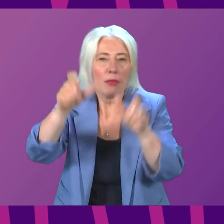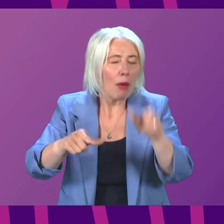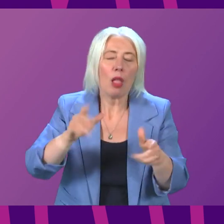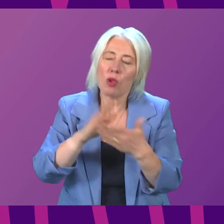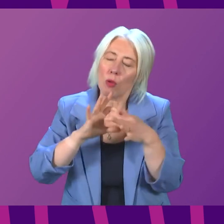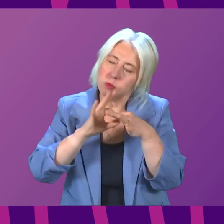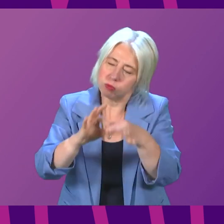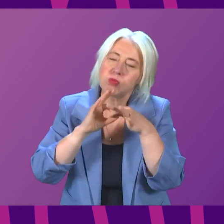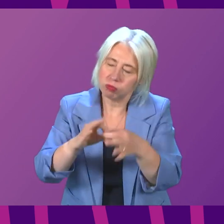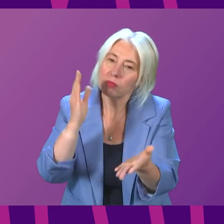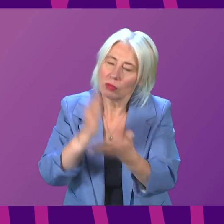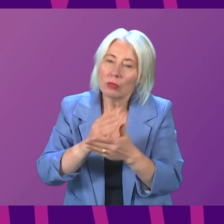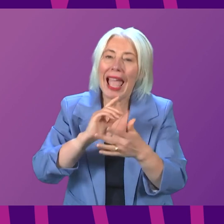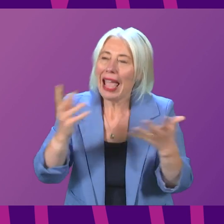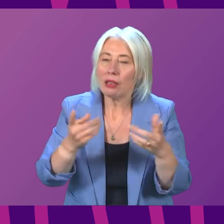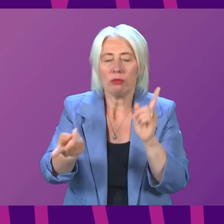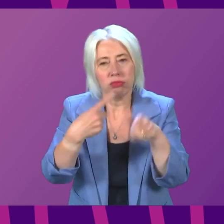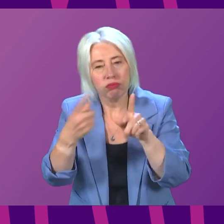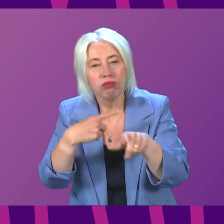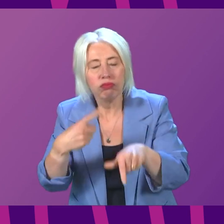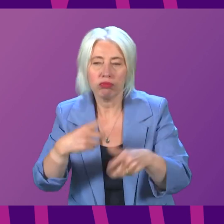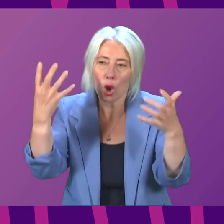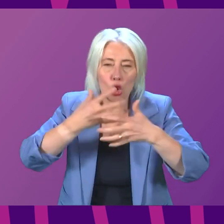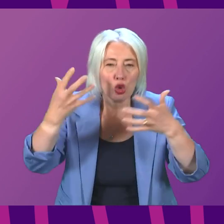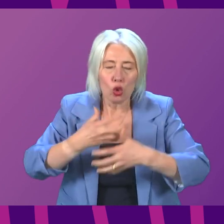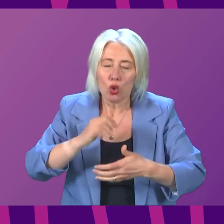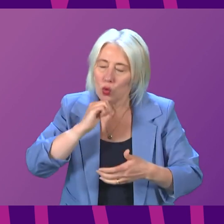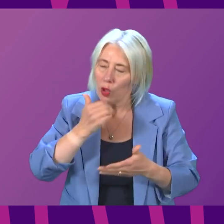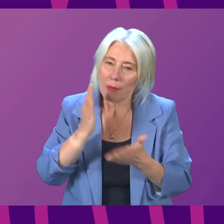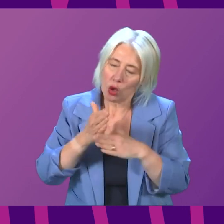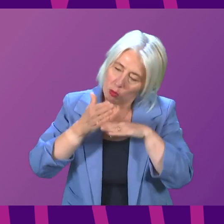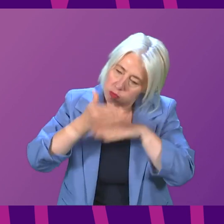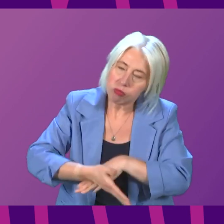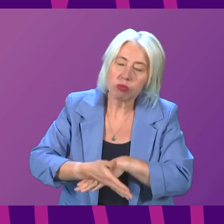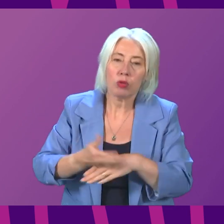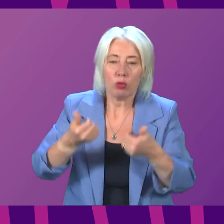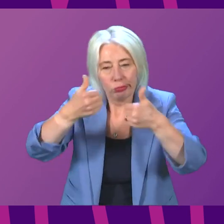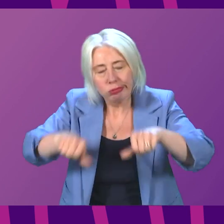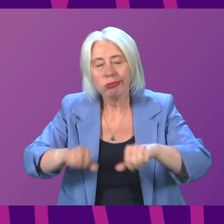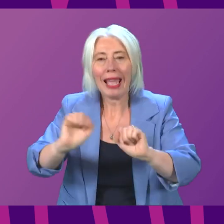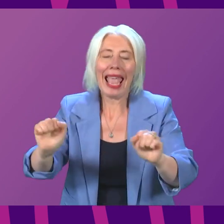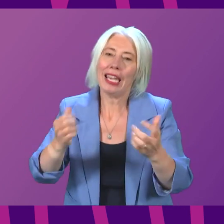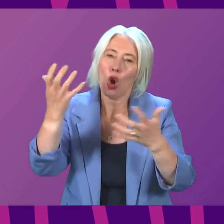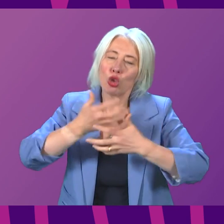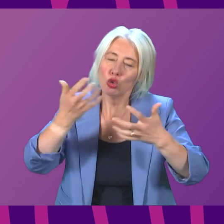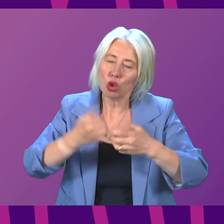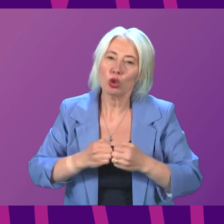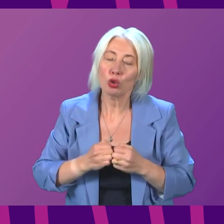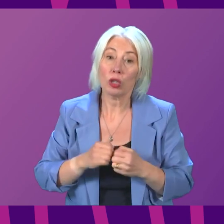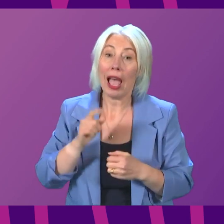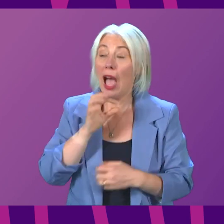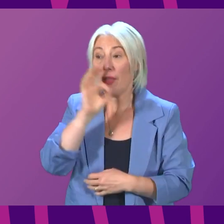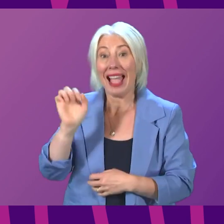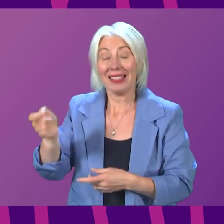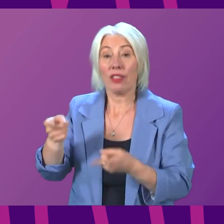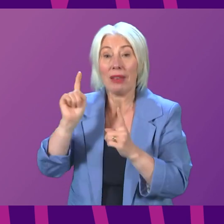continue and will continue to respond to concerns that are raised and work to resolve these concerns. And I will ask the Minister also to meet with the